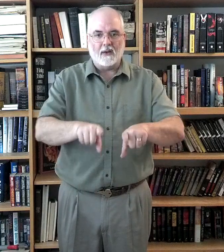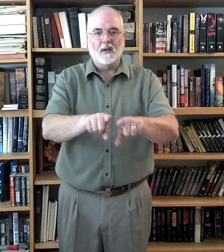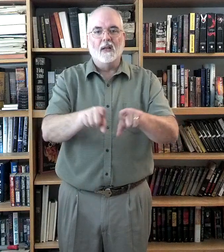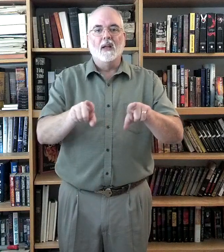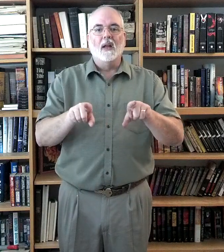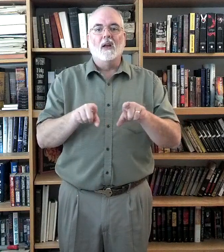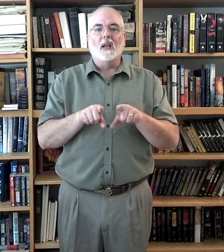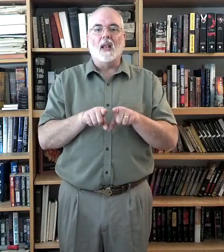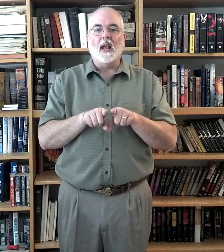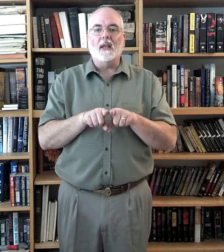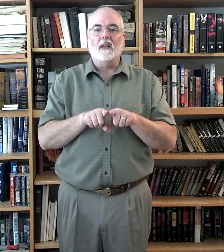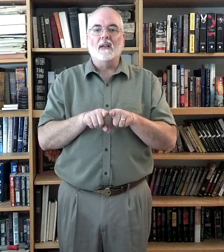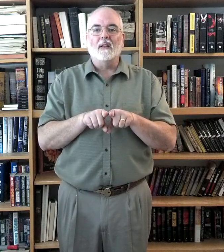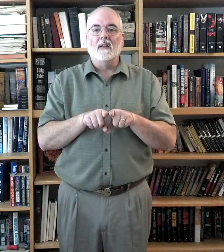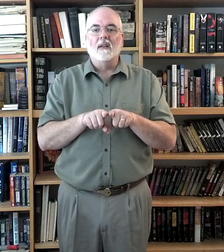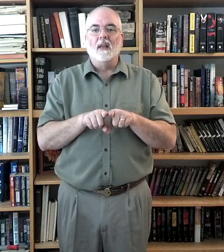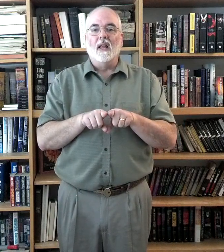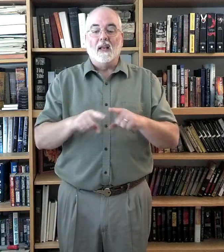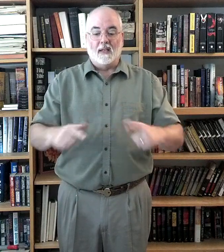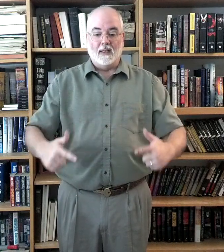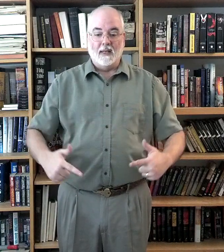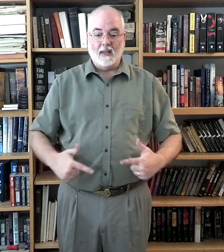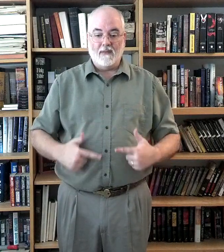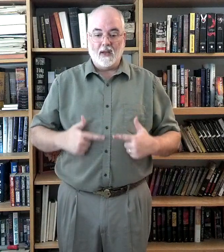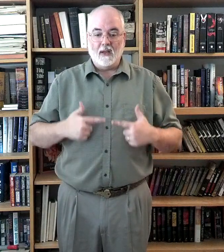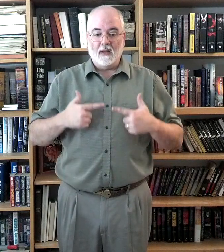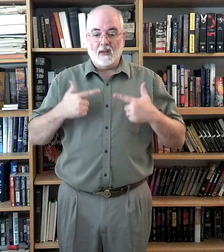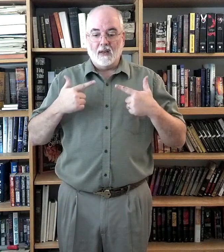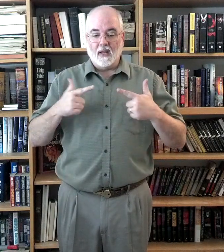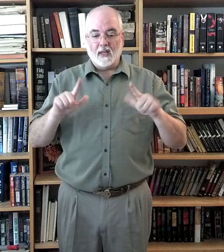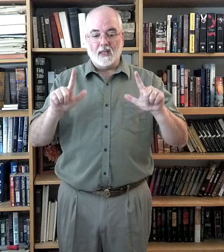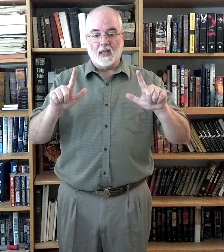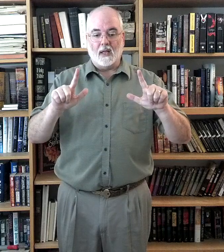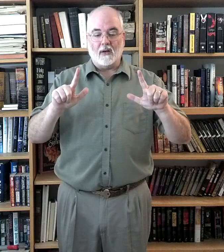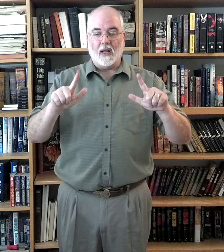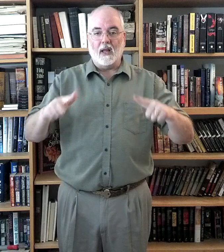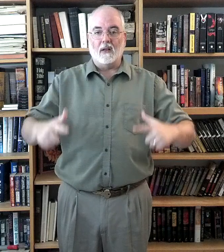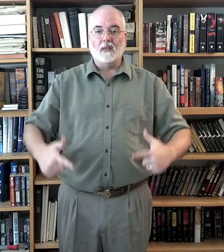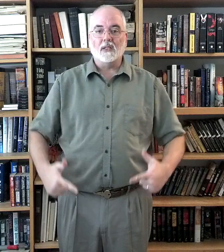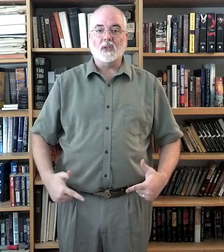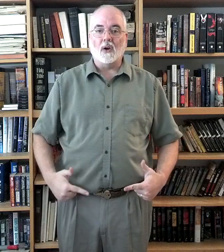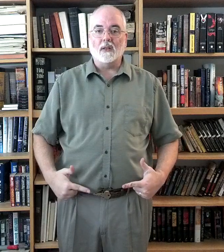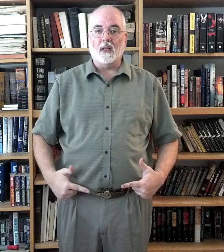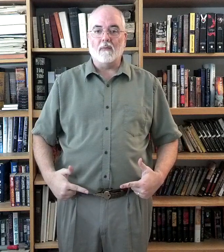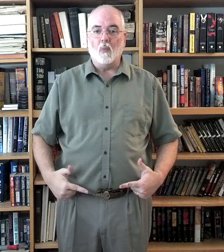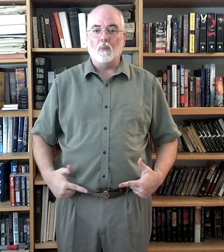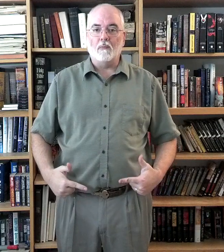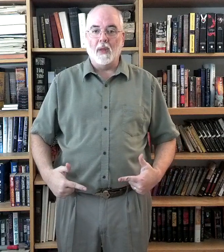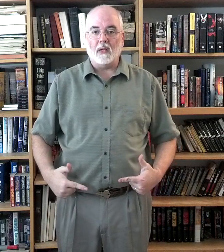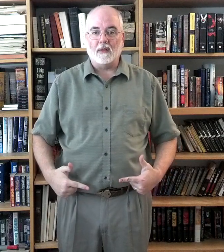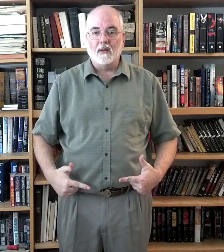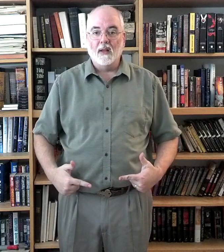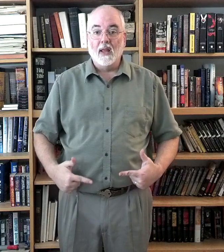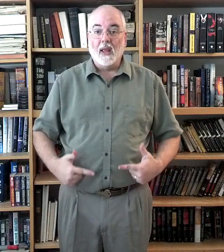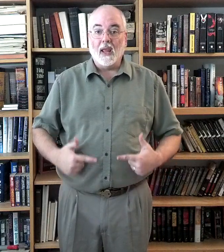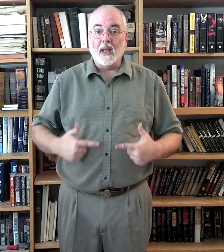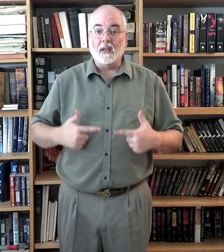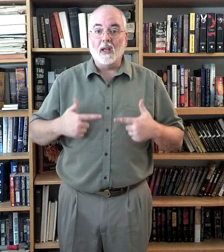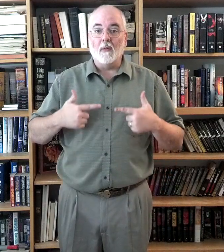Like living, the letter L, start at the belt and come